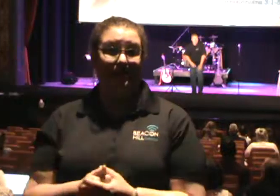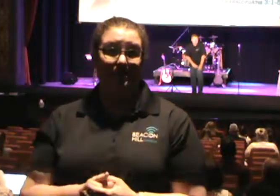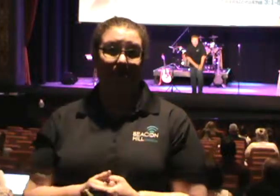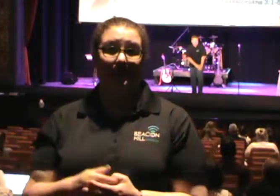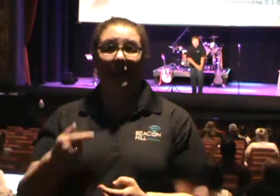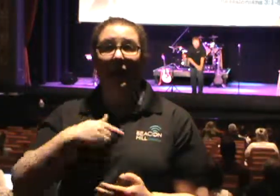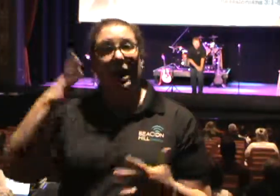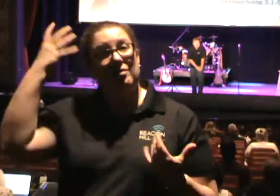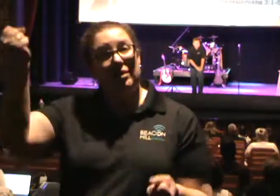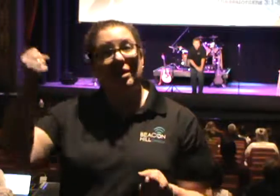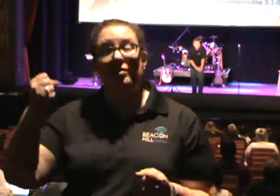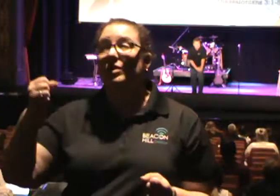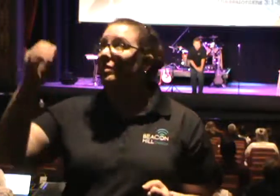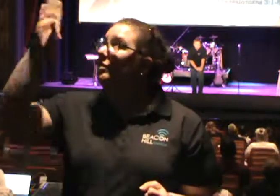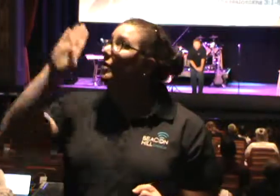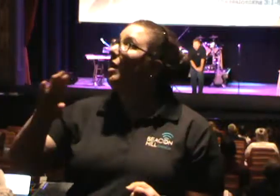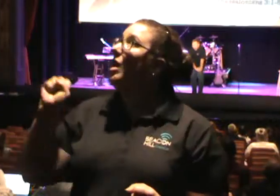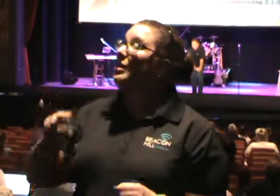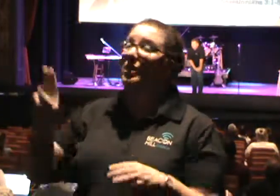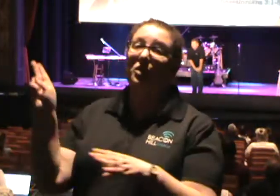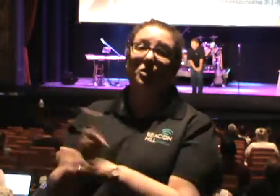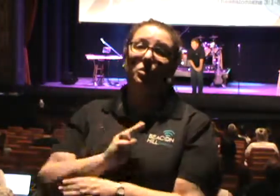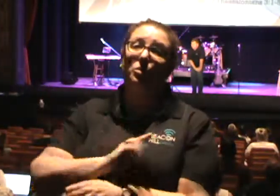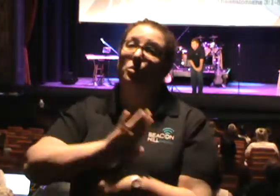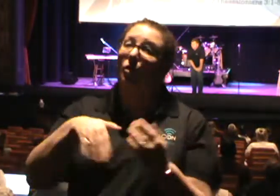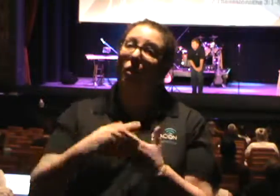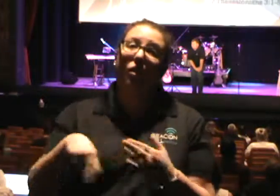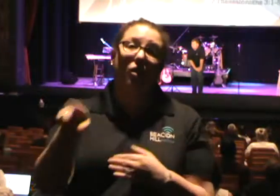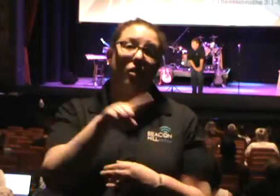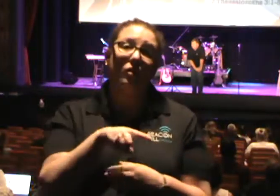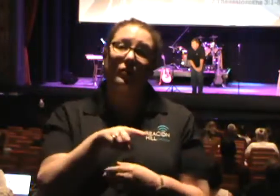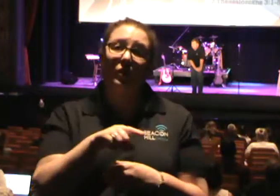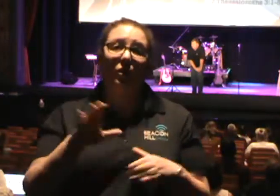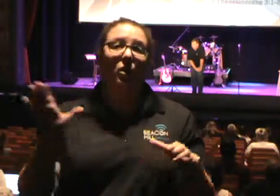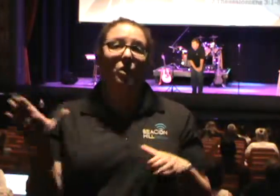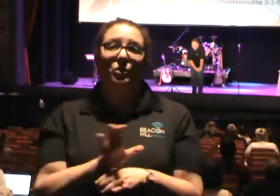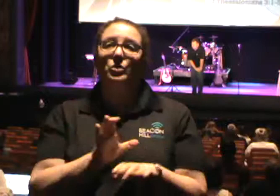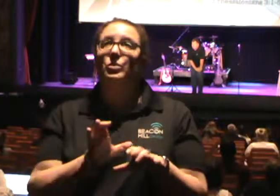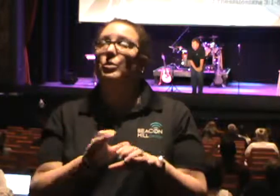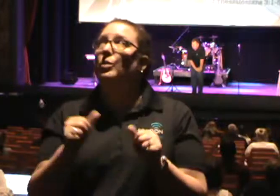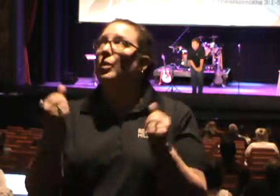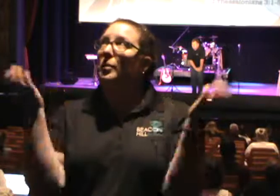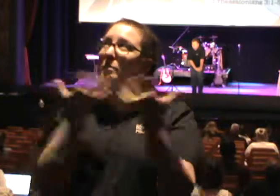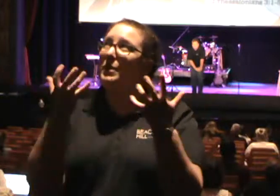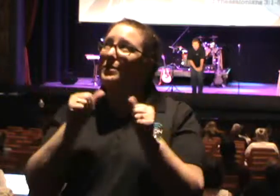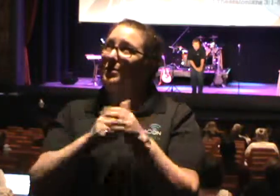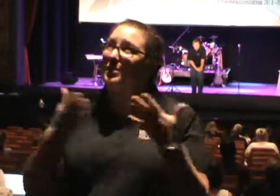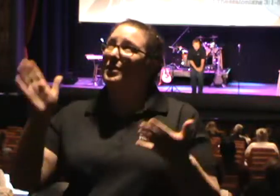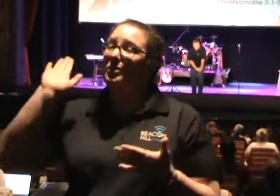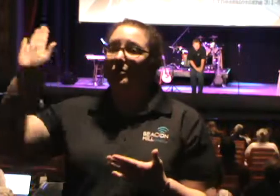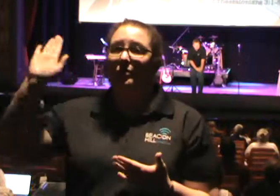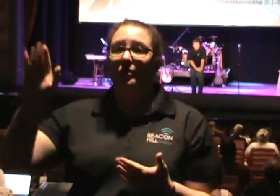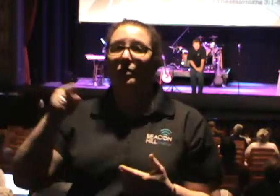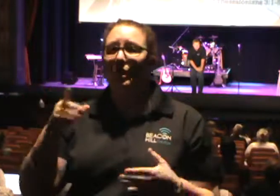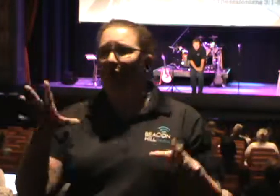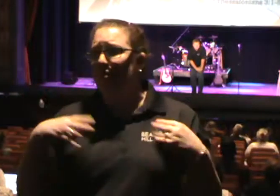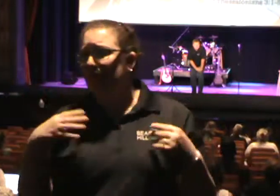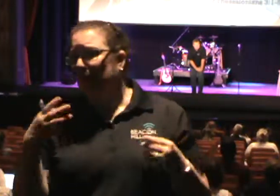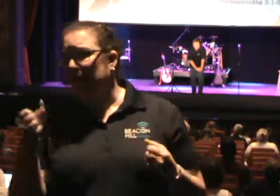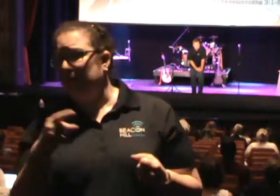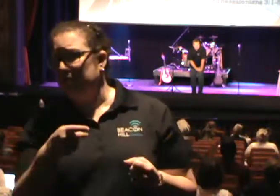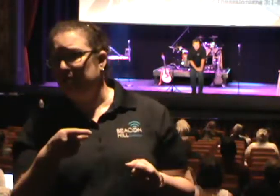I have confidence in God for when he was each and every single one. Debbie Roddy's and that's right. Yes, God. Do I have confidence in you?